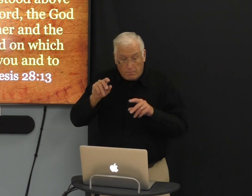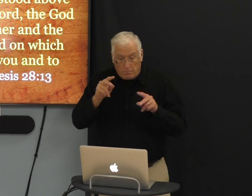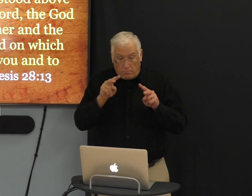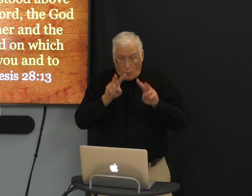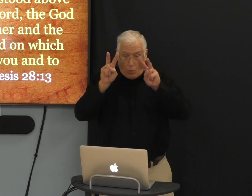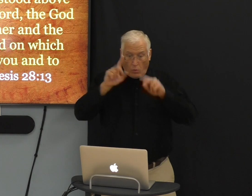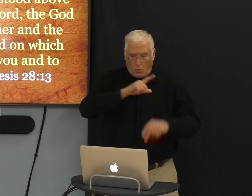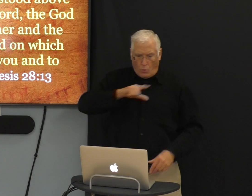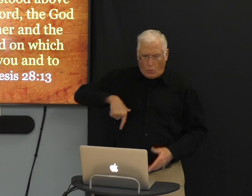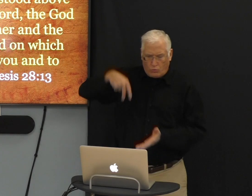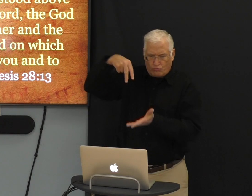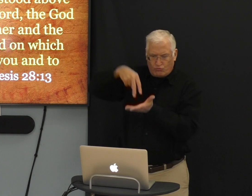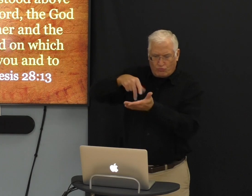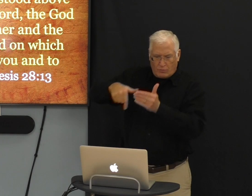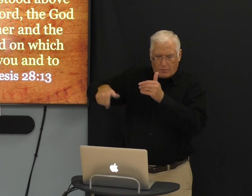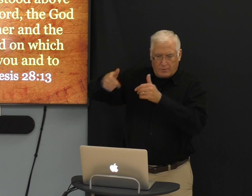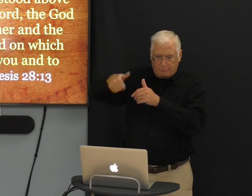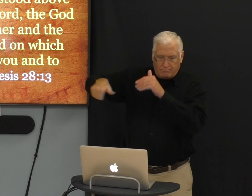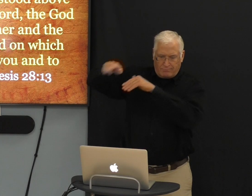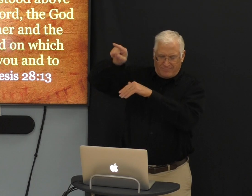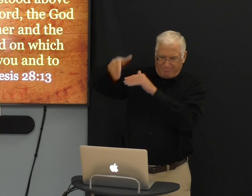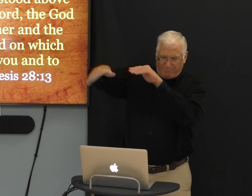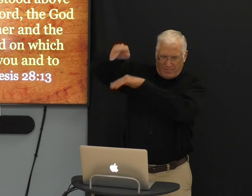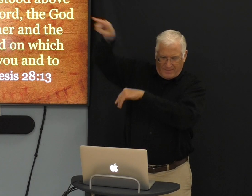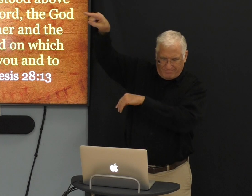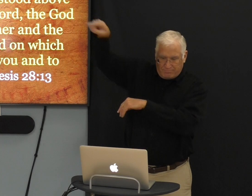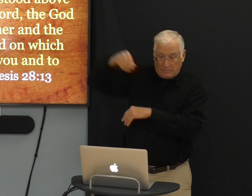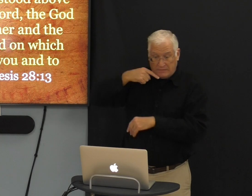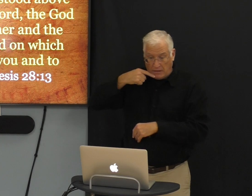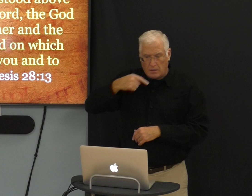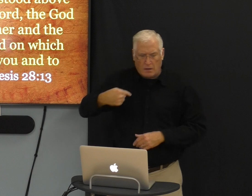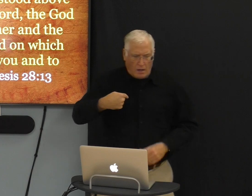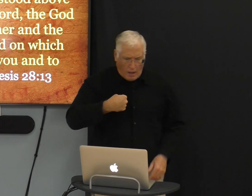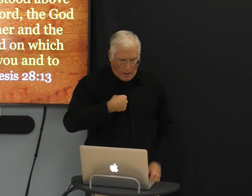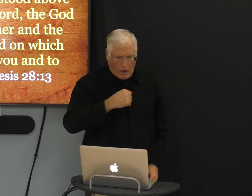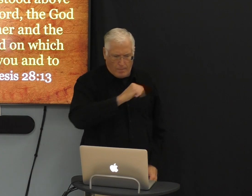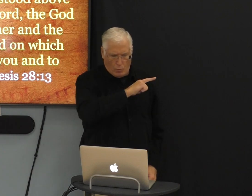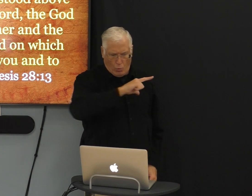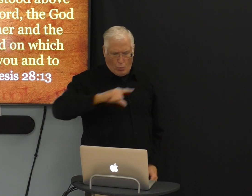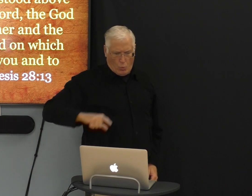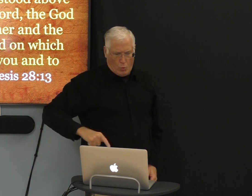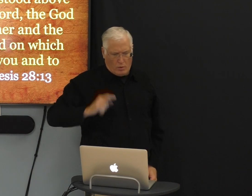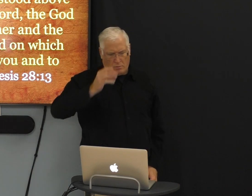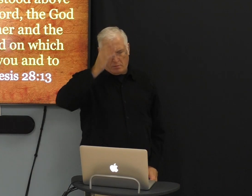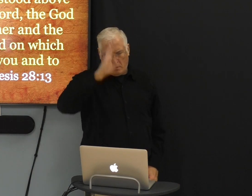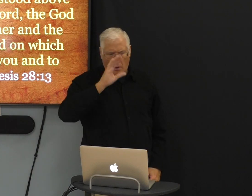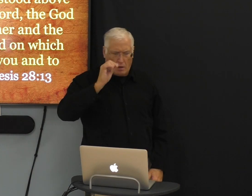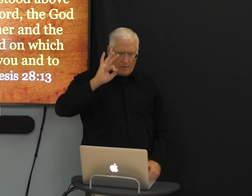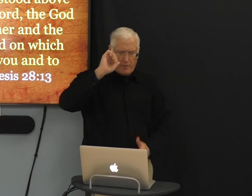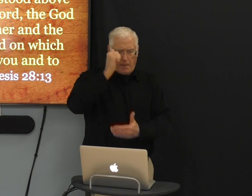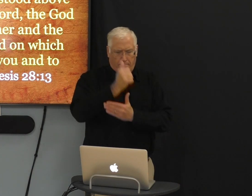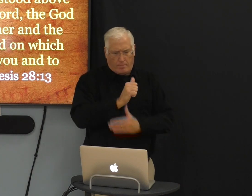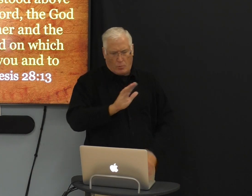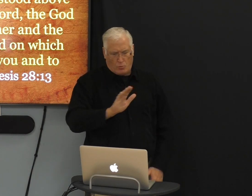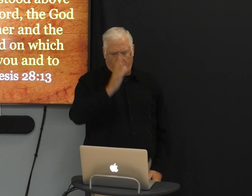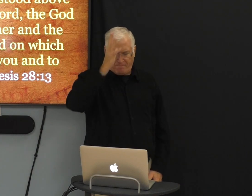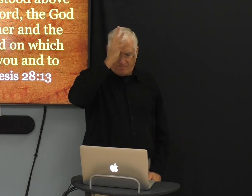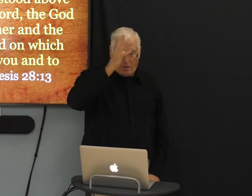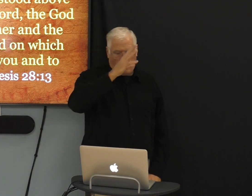And it said, behold, the Lord said above it, and said, I am the Lord, the God of Abraham, your